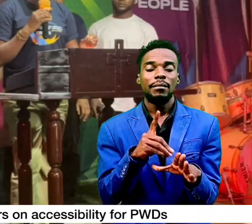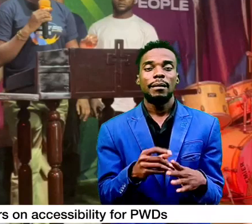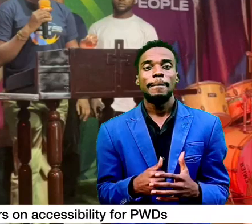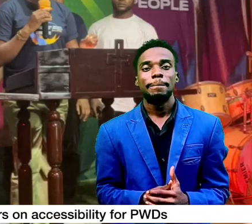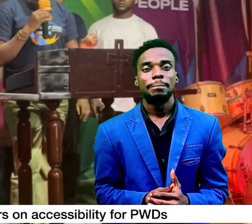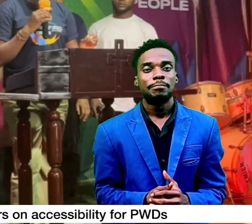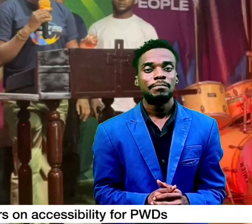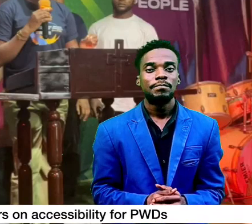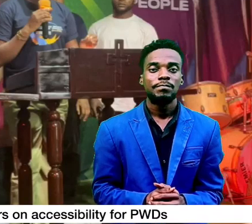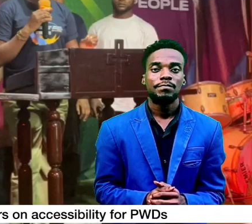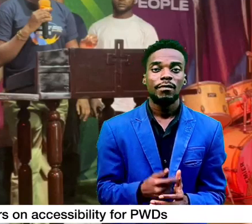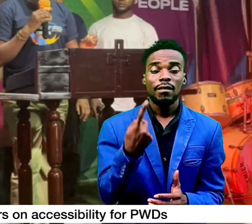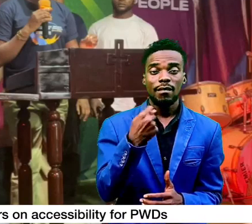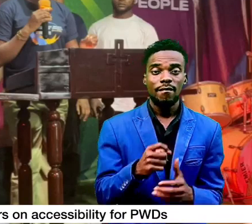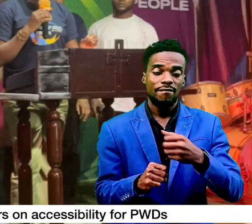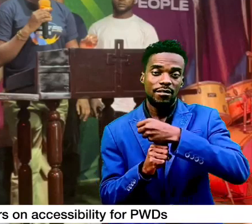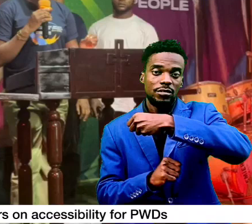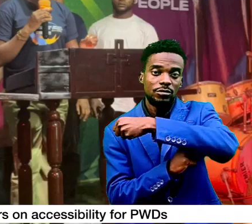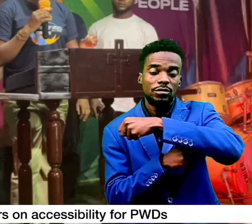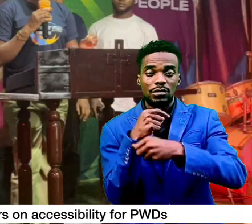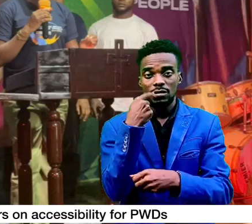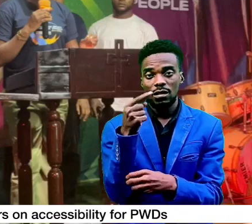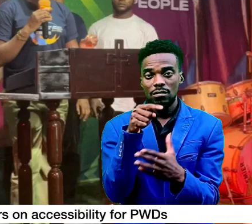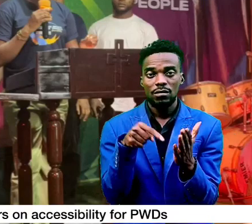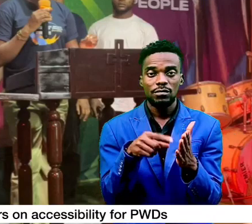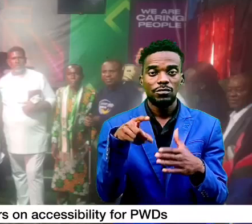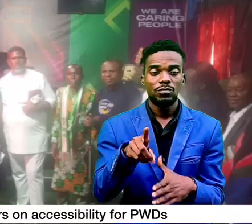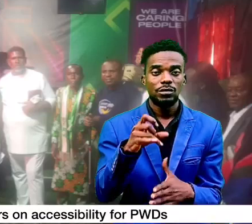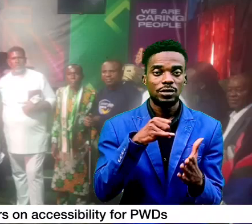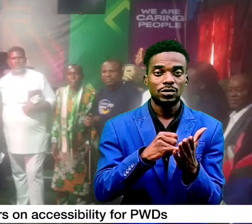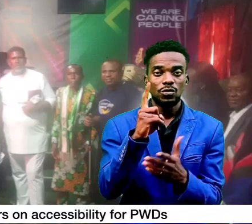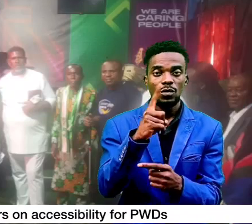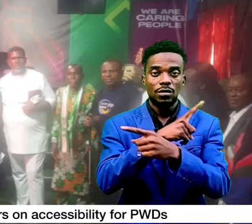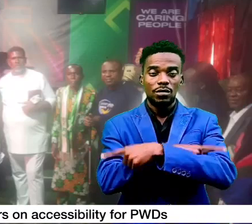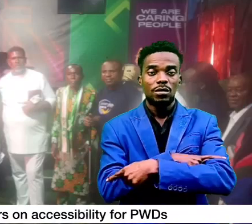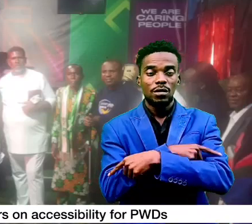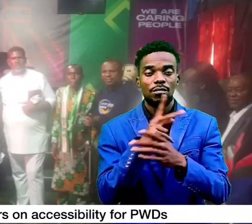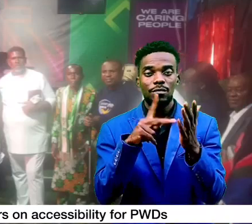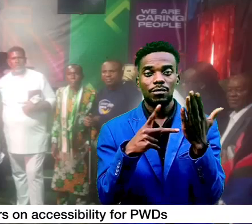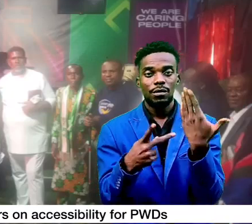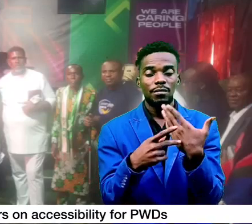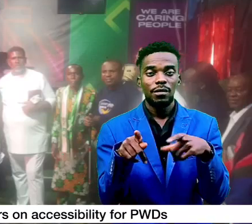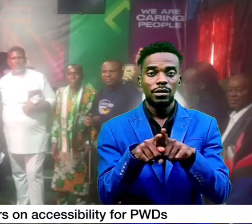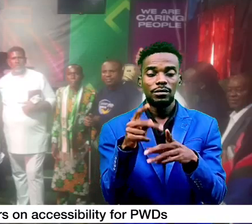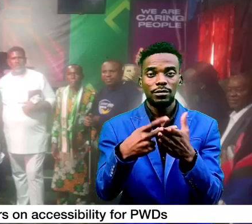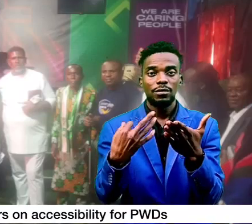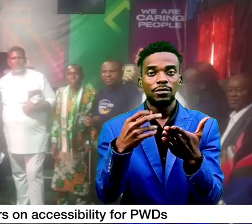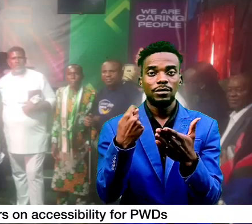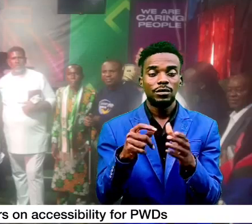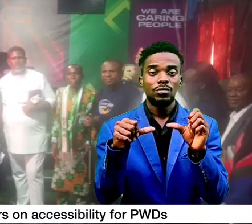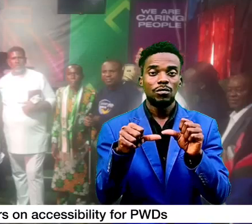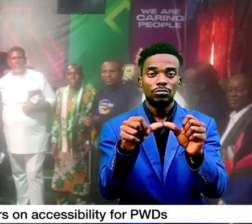the foundation disclosed this during its one day submit as part of the